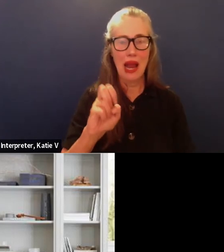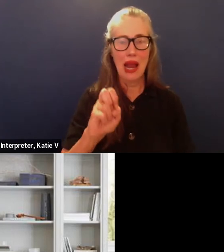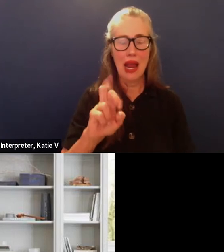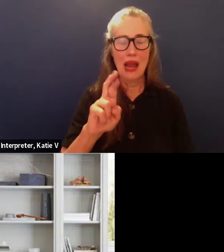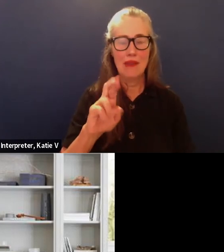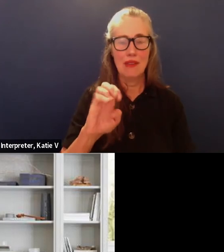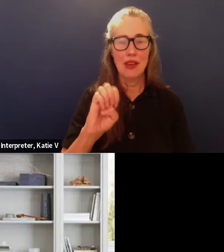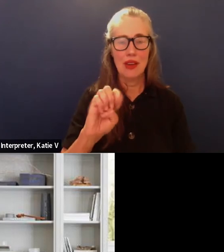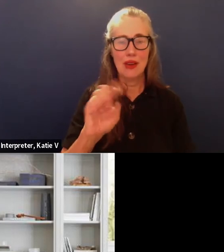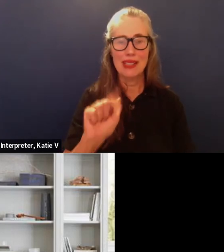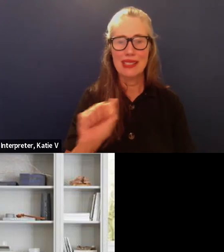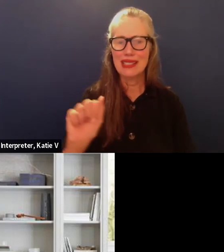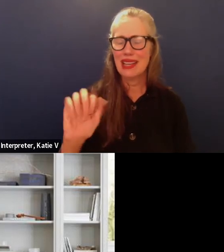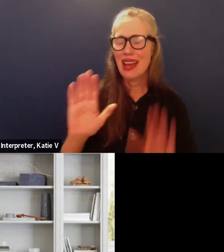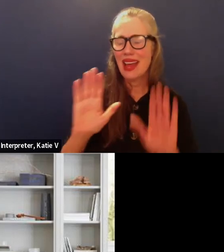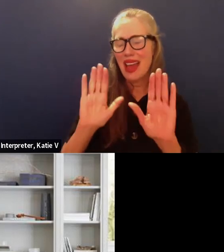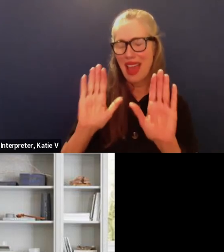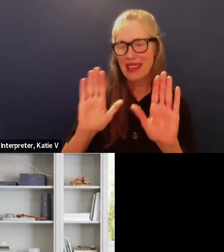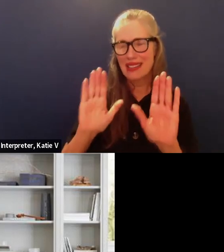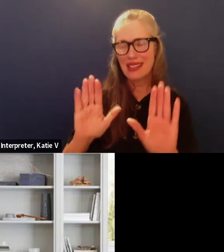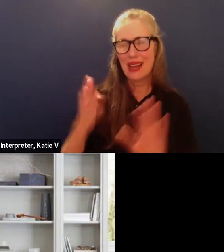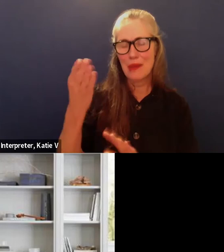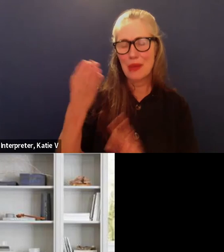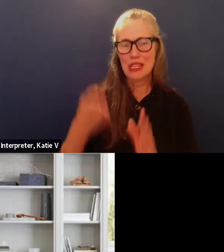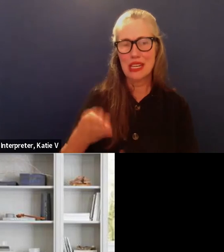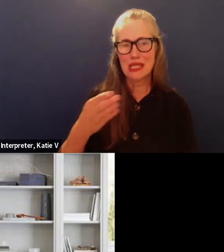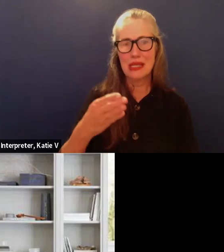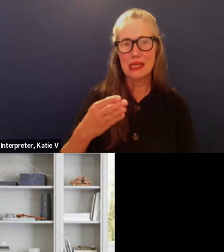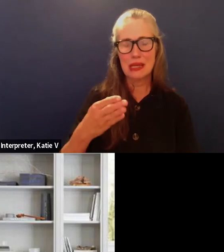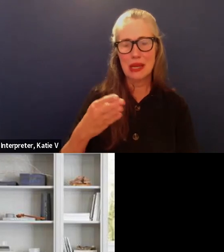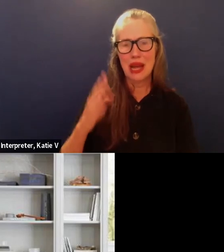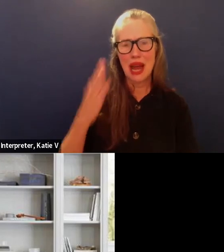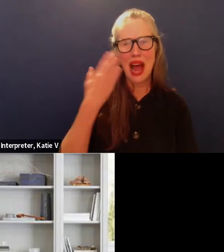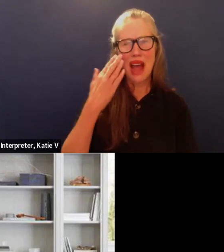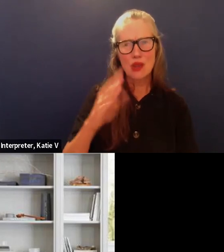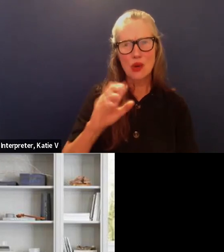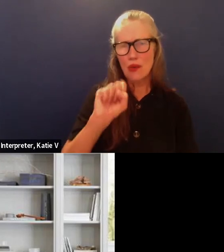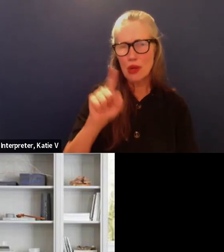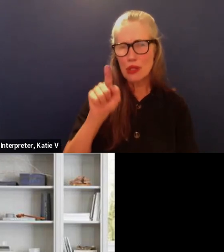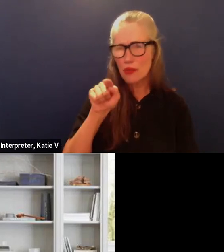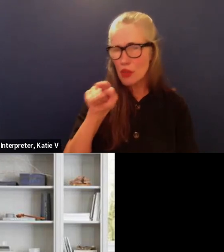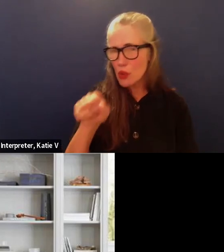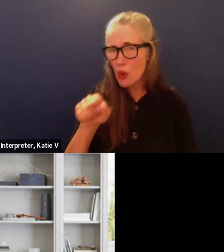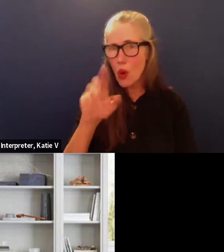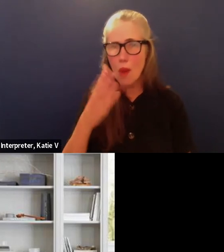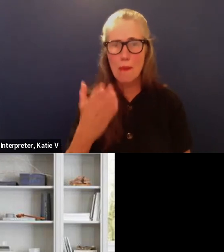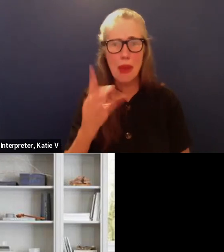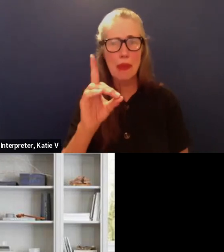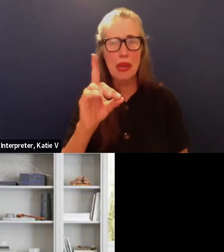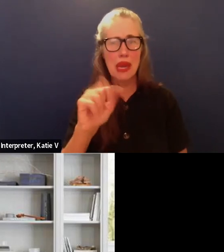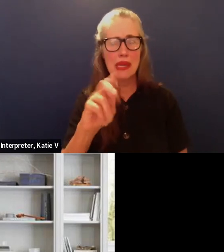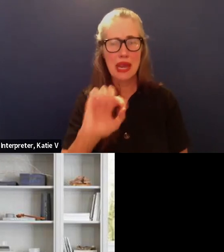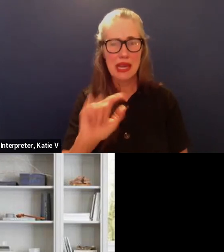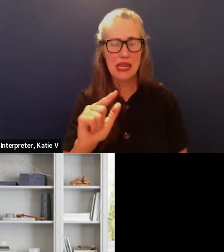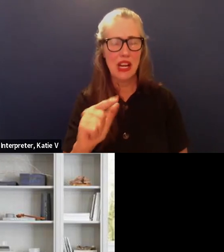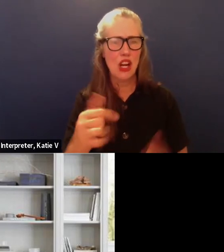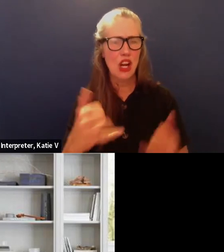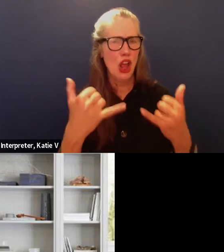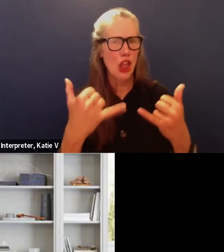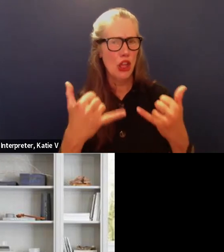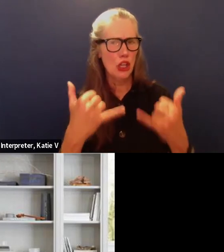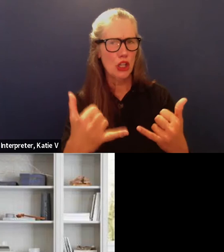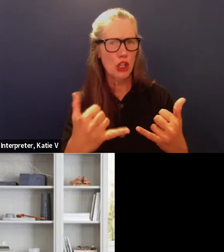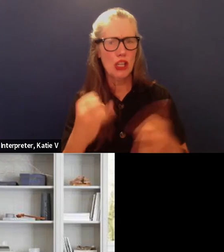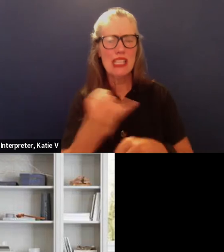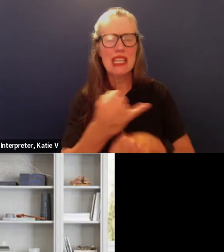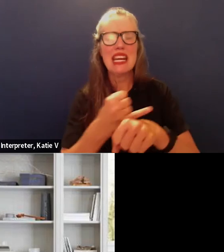hernandez excellent presentation uh this question i don't know if it's for you or for danielle how does the current interest